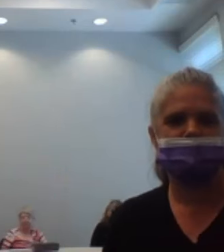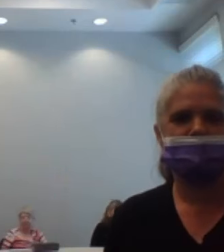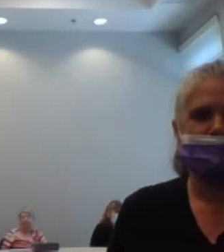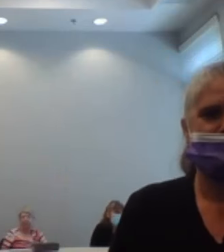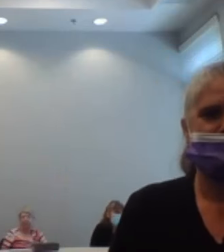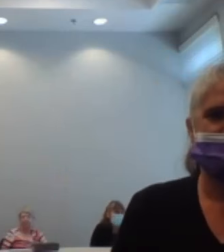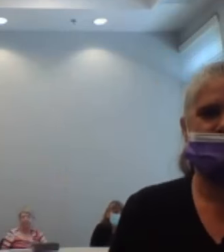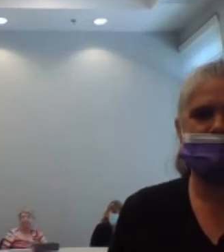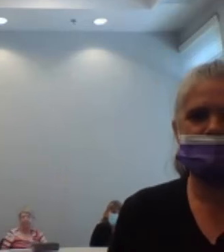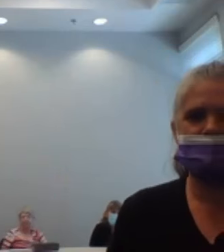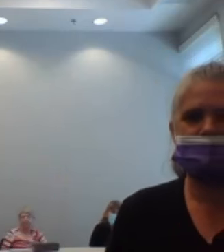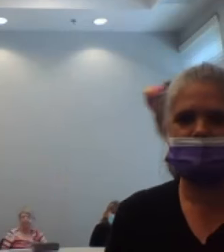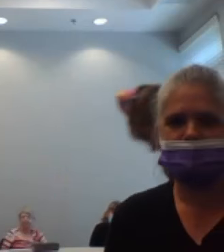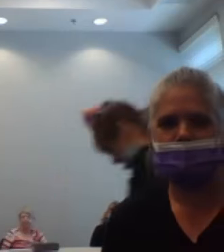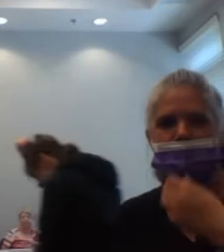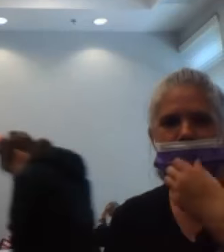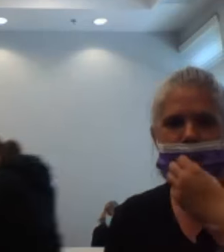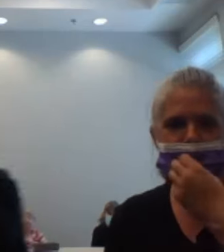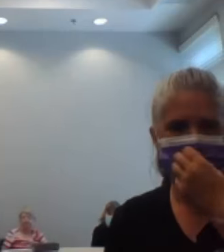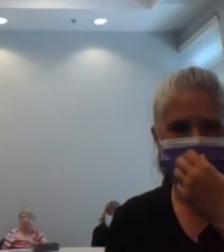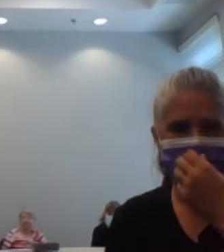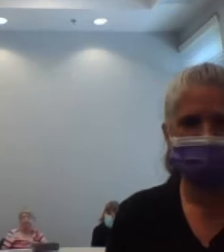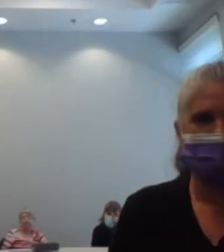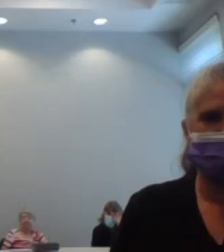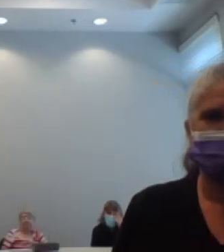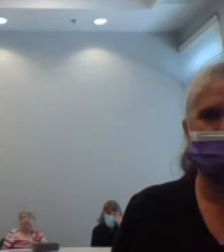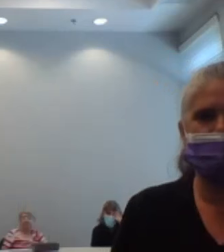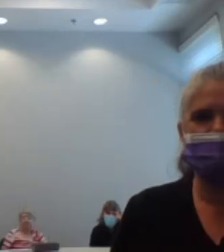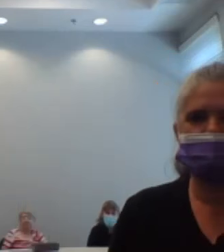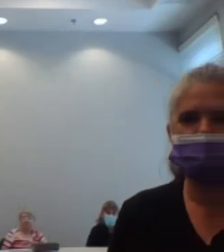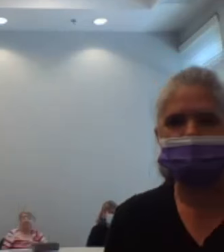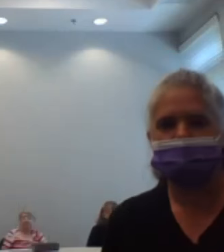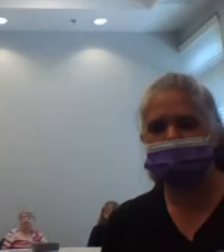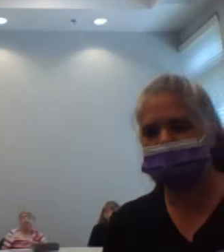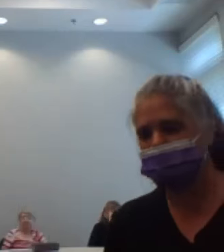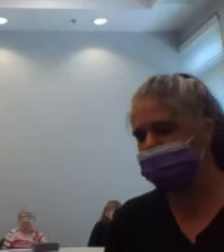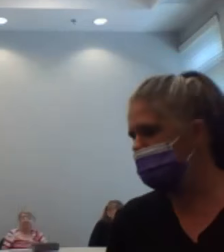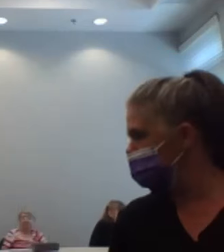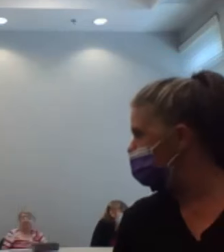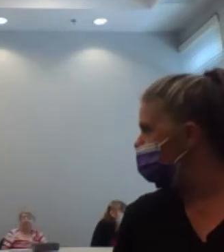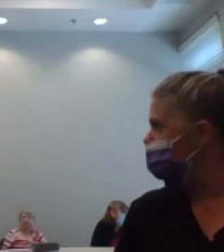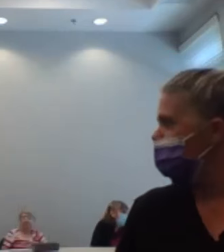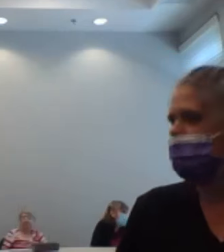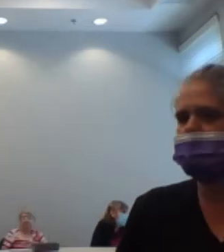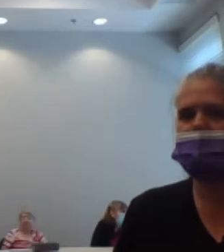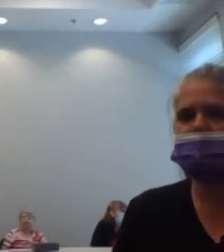7, 8, 9, 10, 11,